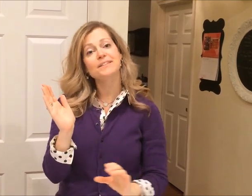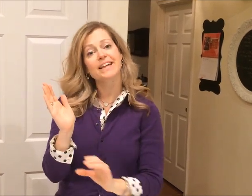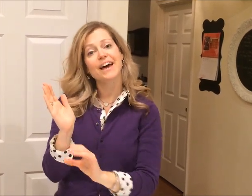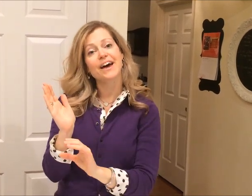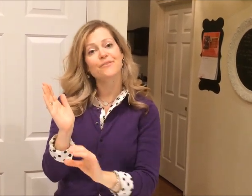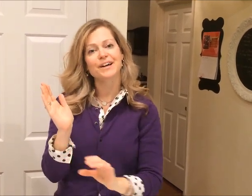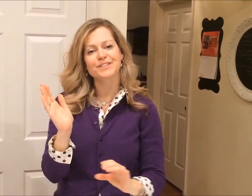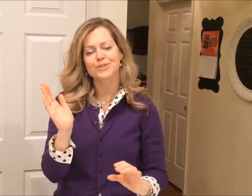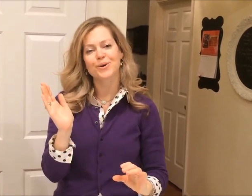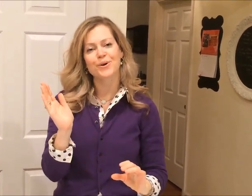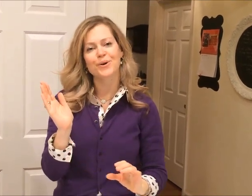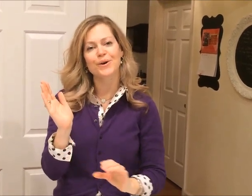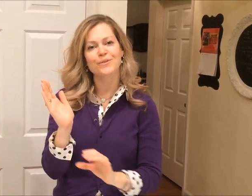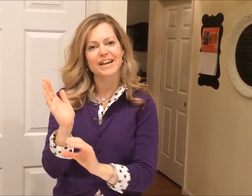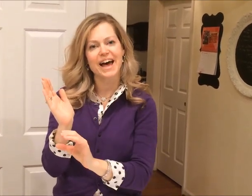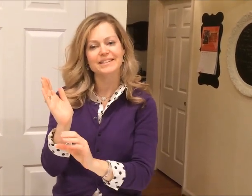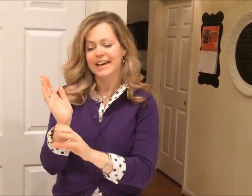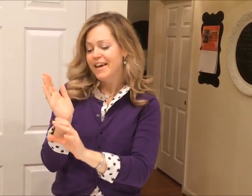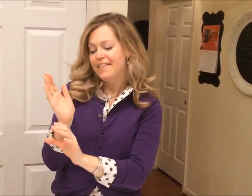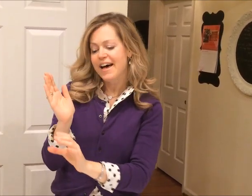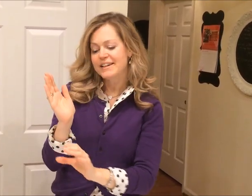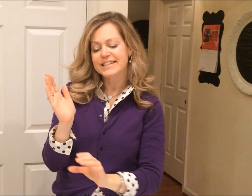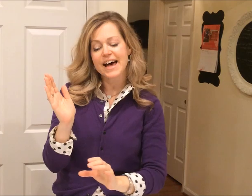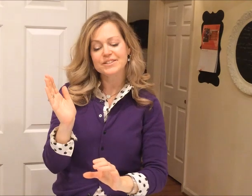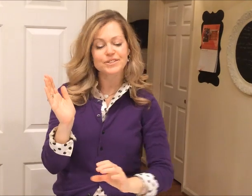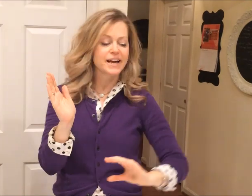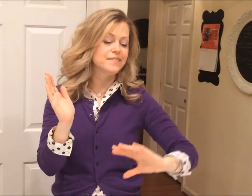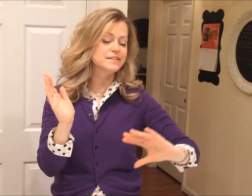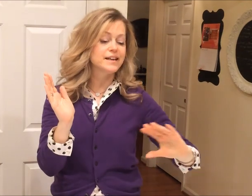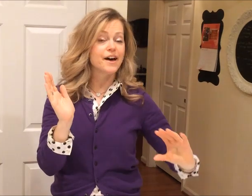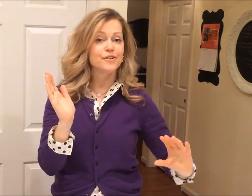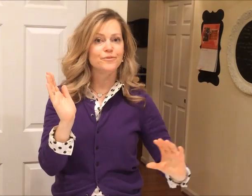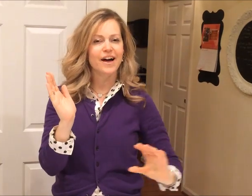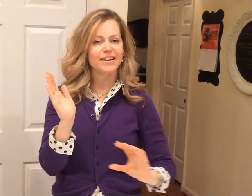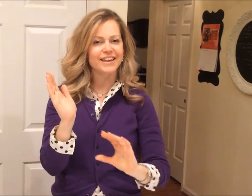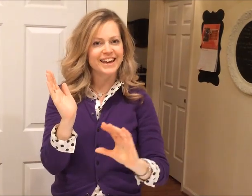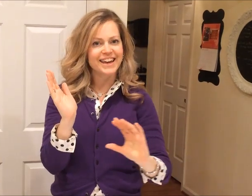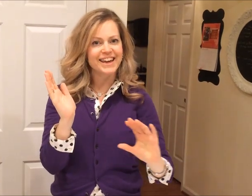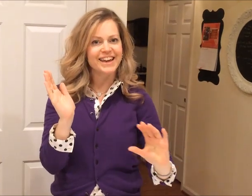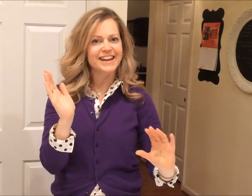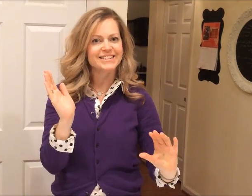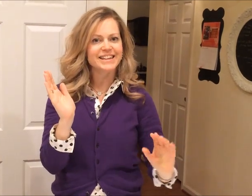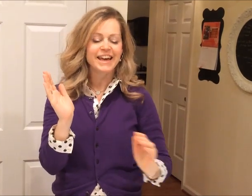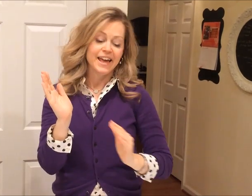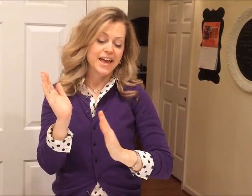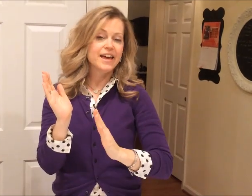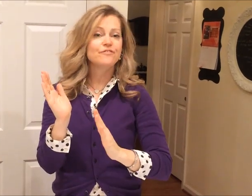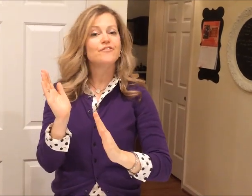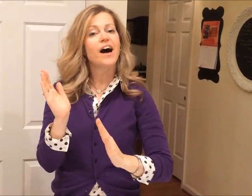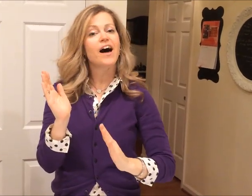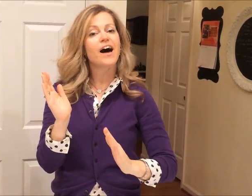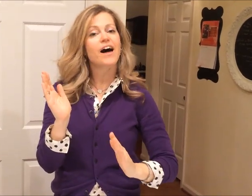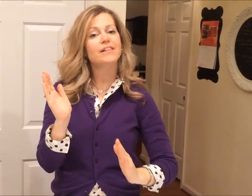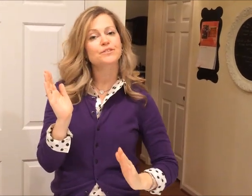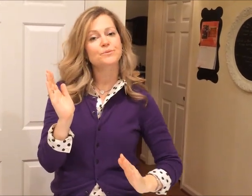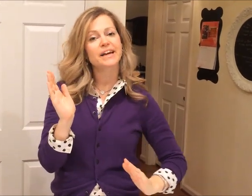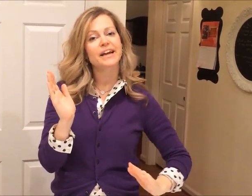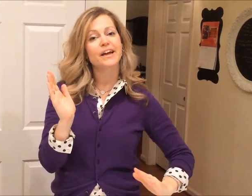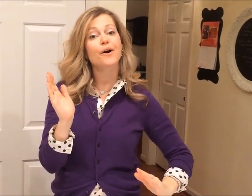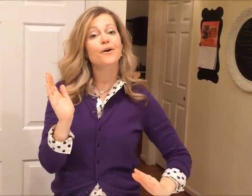Territory has the deserts and the Southern Rockies. It follows Rio